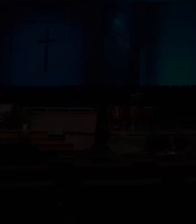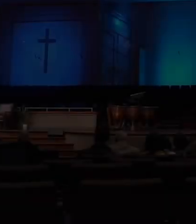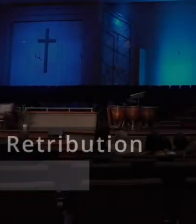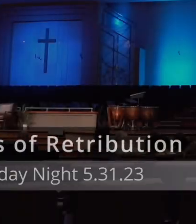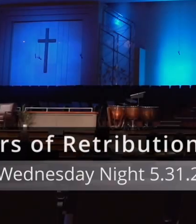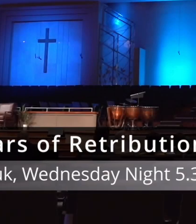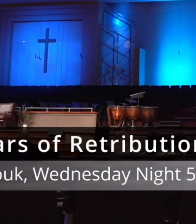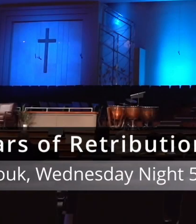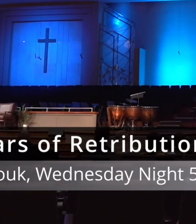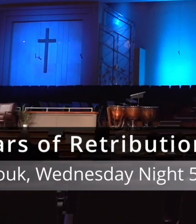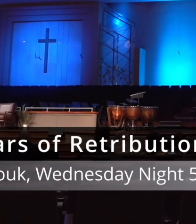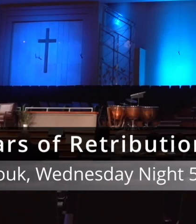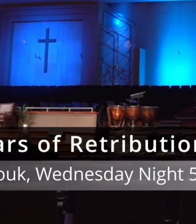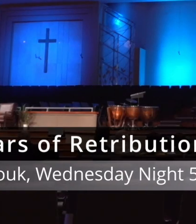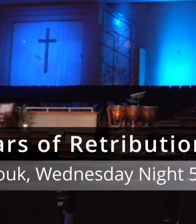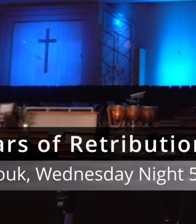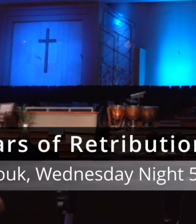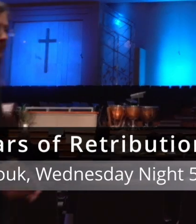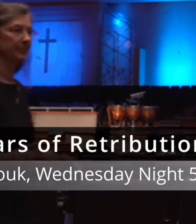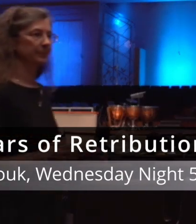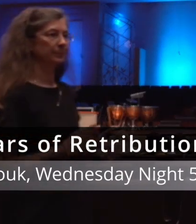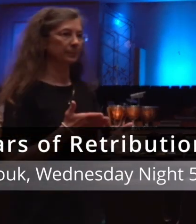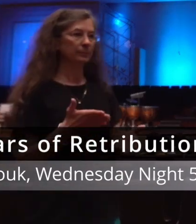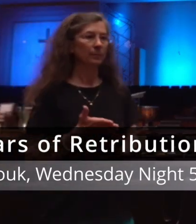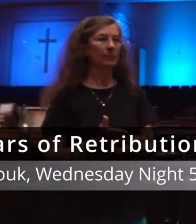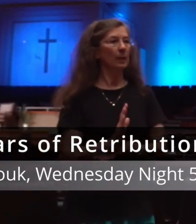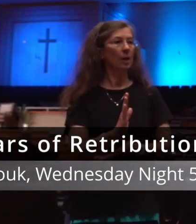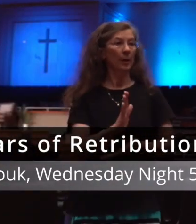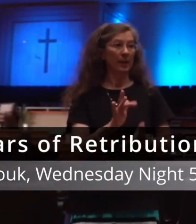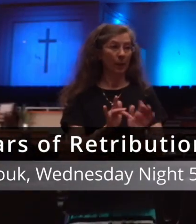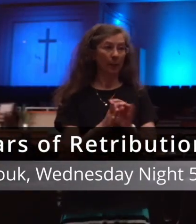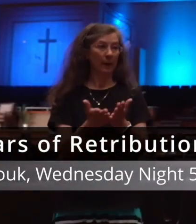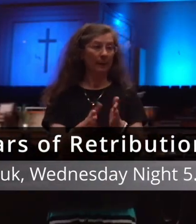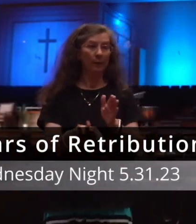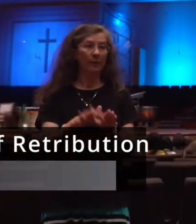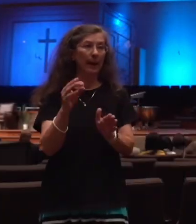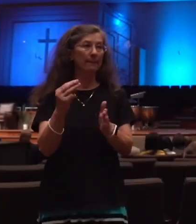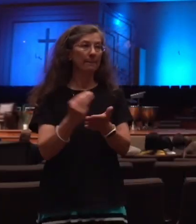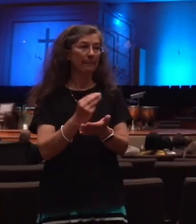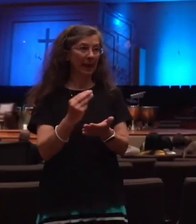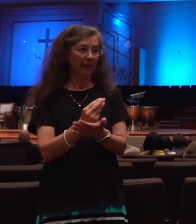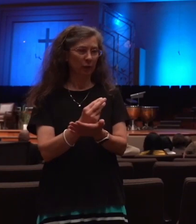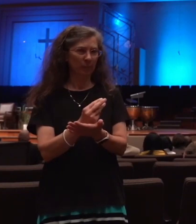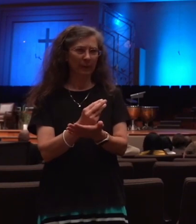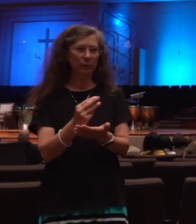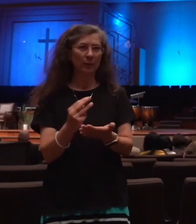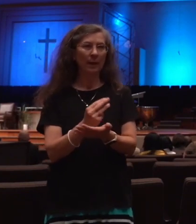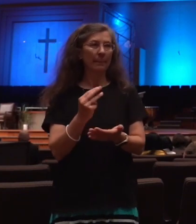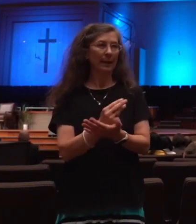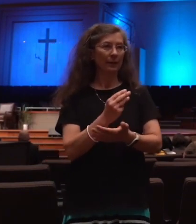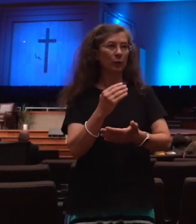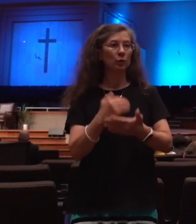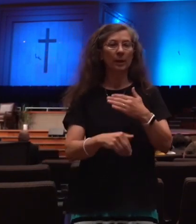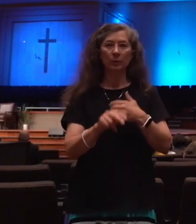All right, take your Bibles, go to Matthew chapter 24, Matthew chapter 24, and